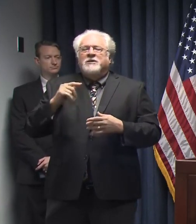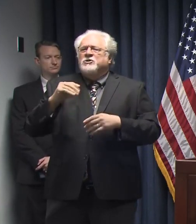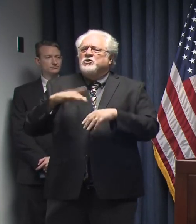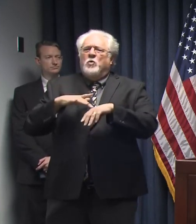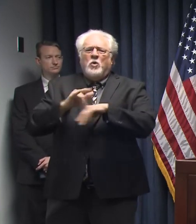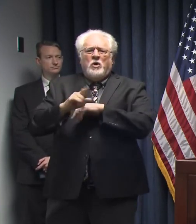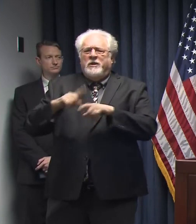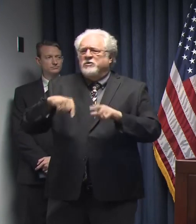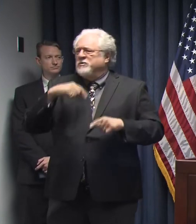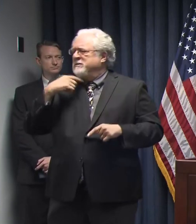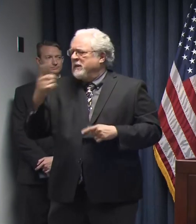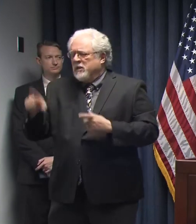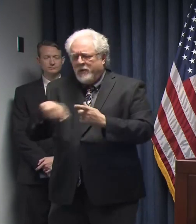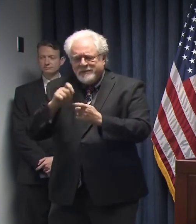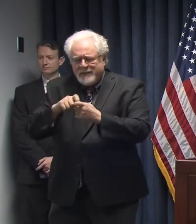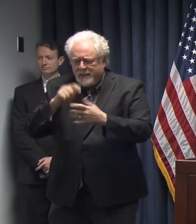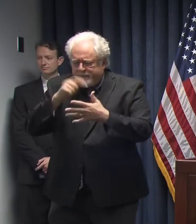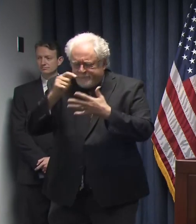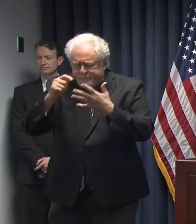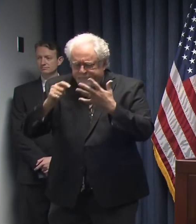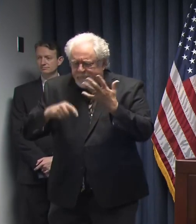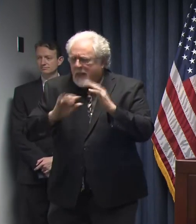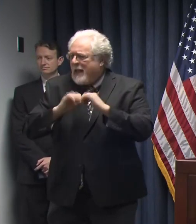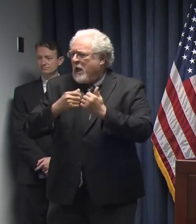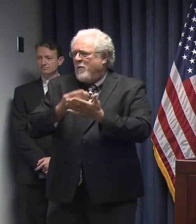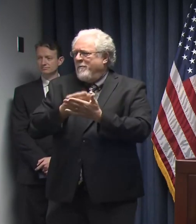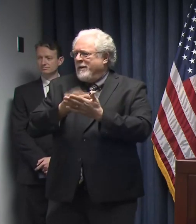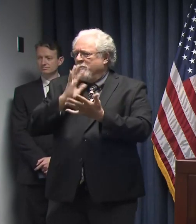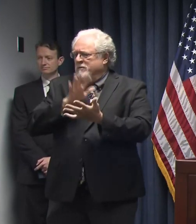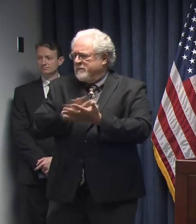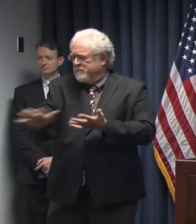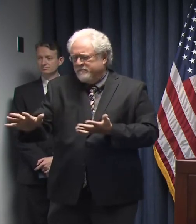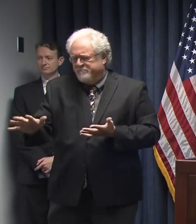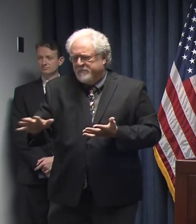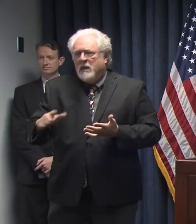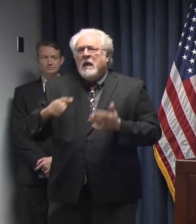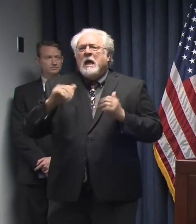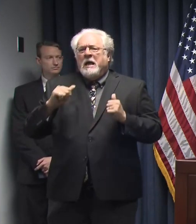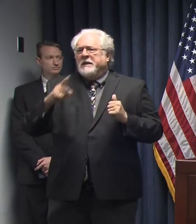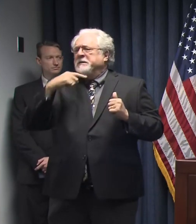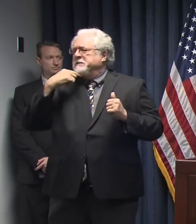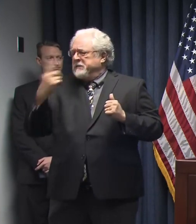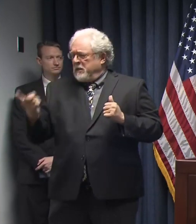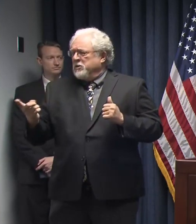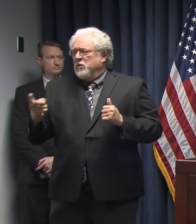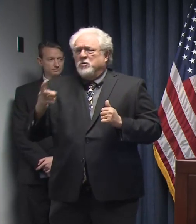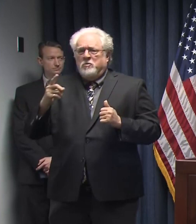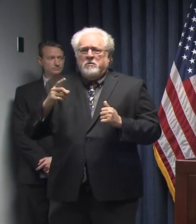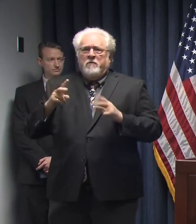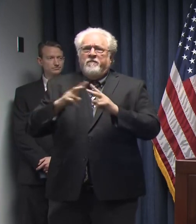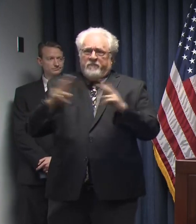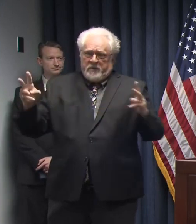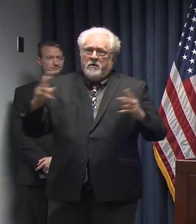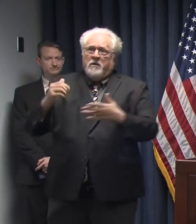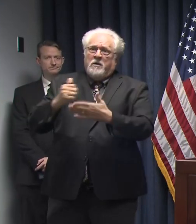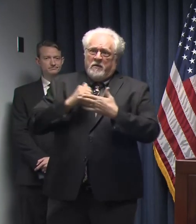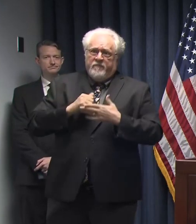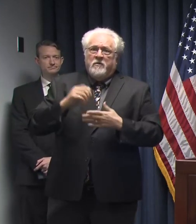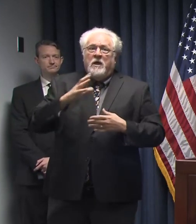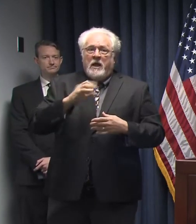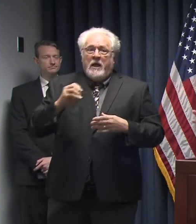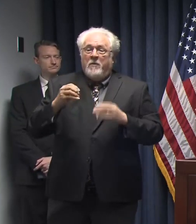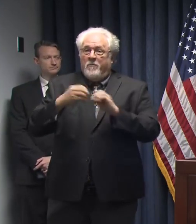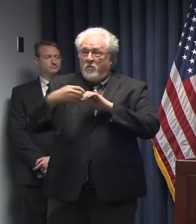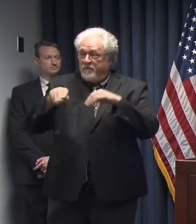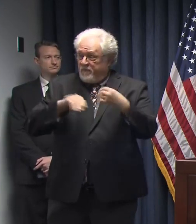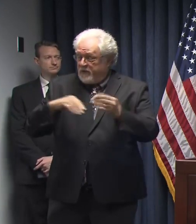for me to tell you right now exactly how that money will be spent. I can only tell you that it's going to be very, very helpful. And the more